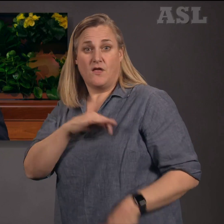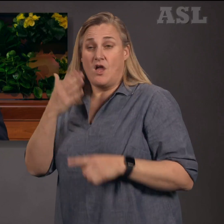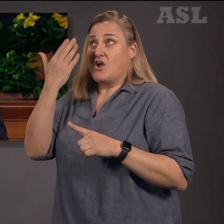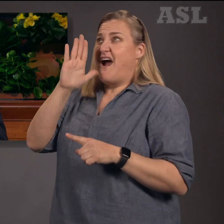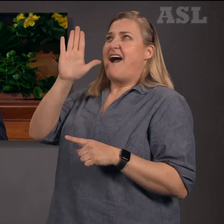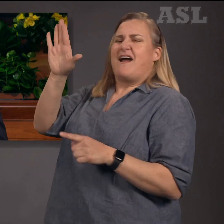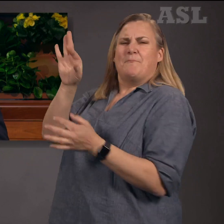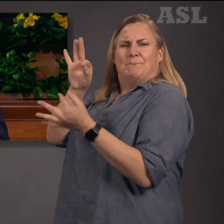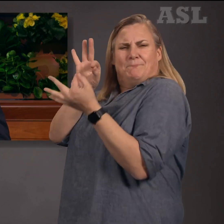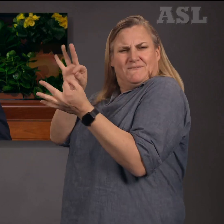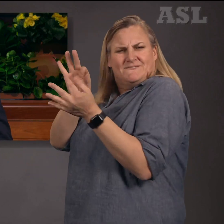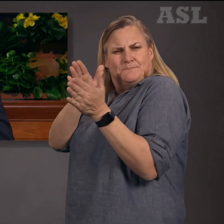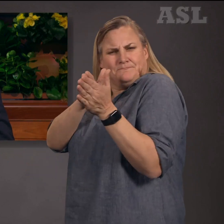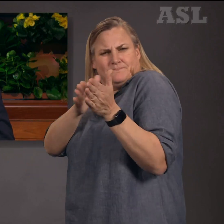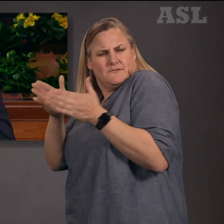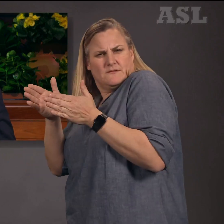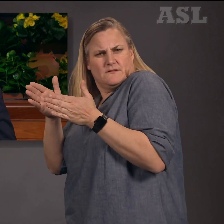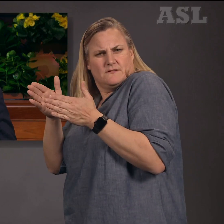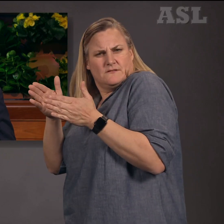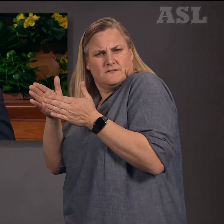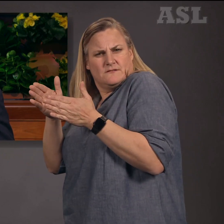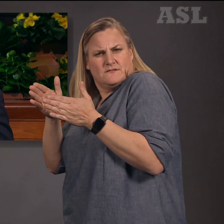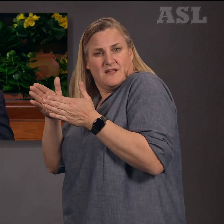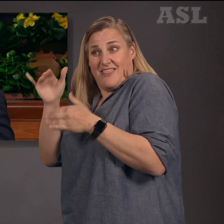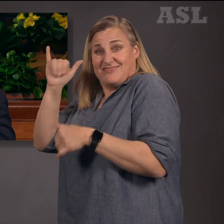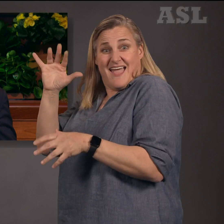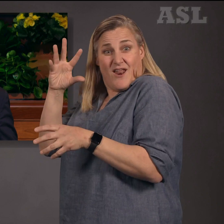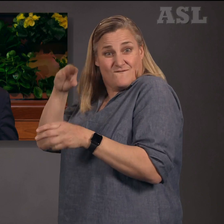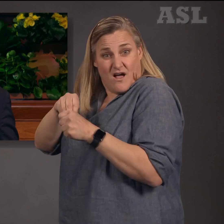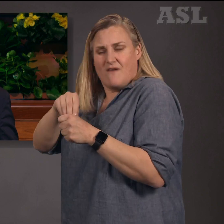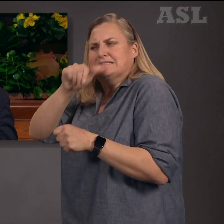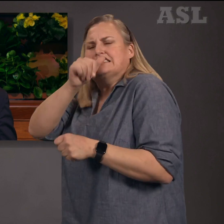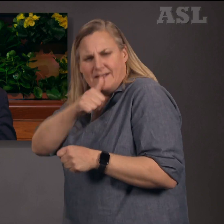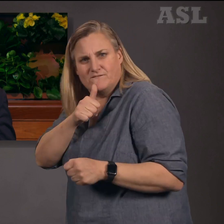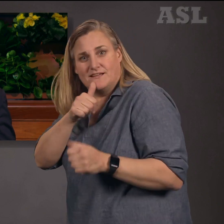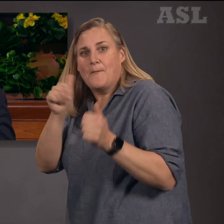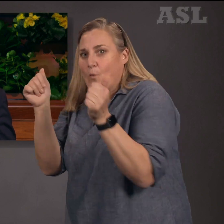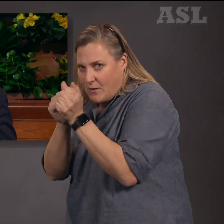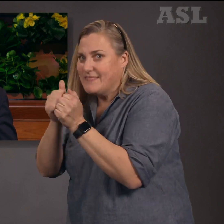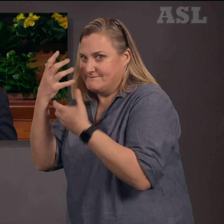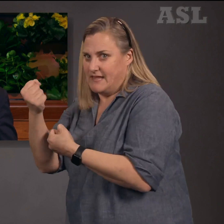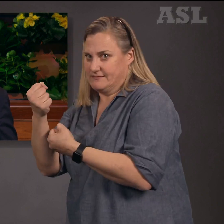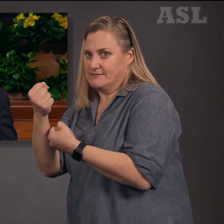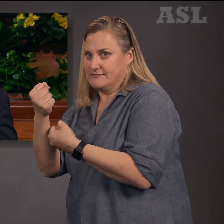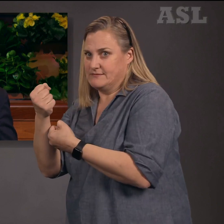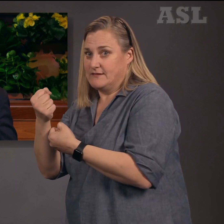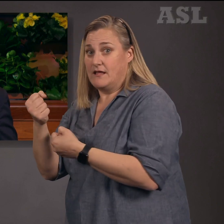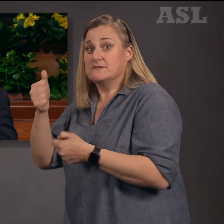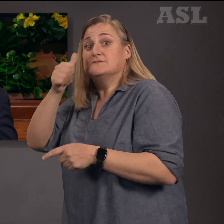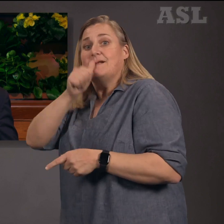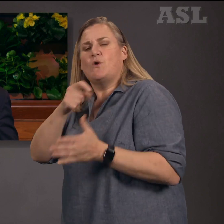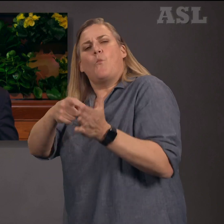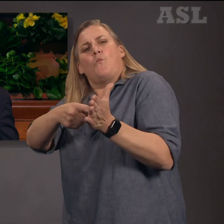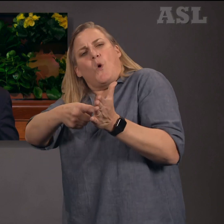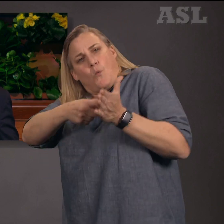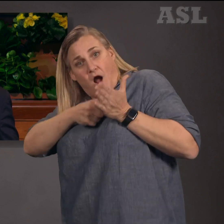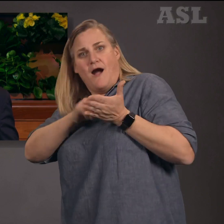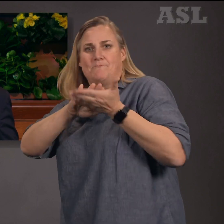for their gain. In God's perfect plan, suffering with faith in Christ is linked to our becoming perfected in Christ.